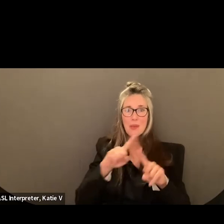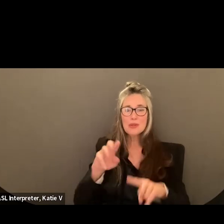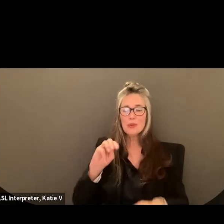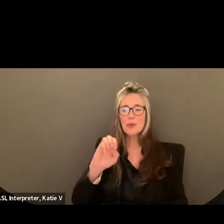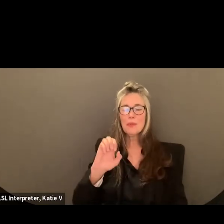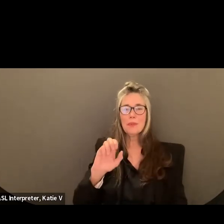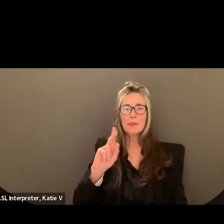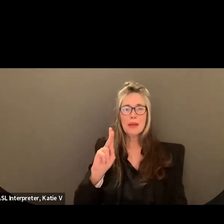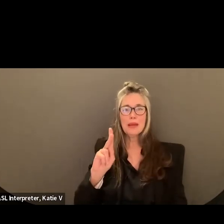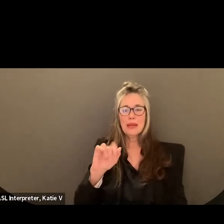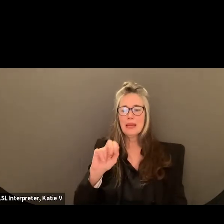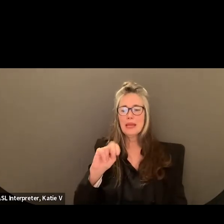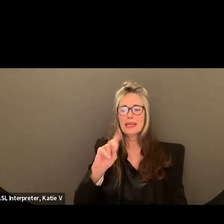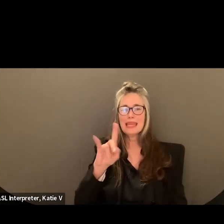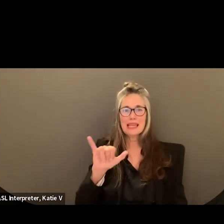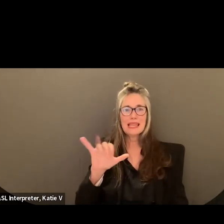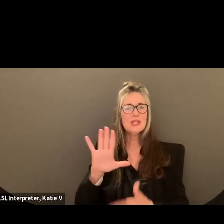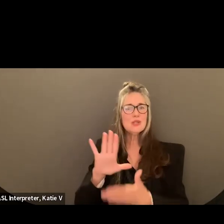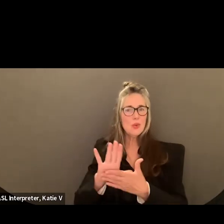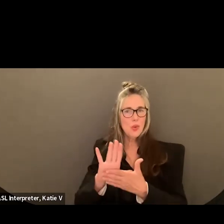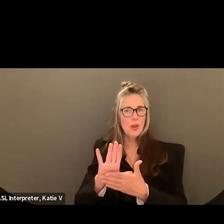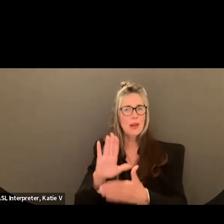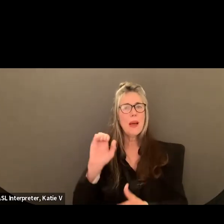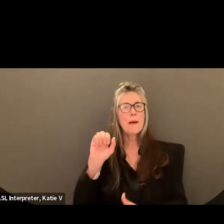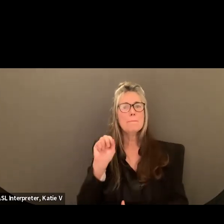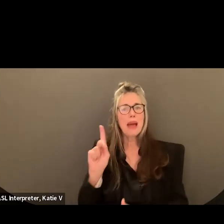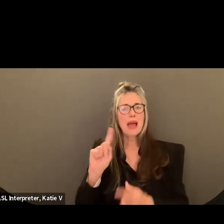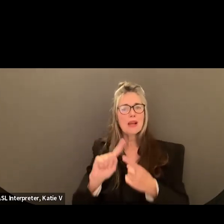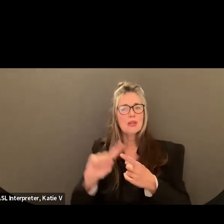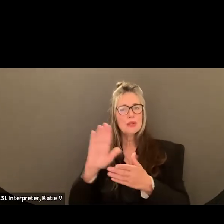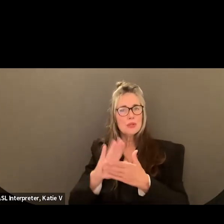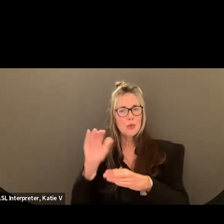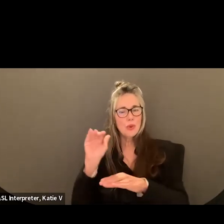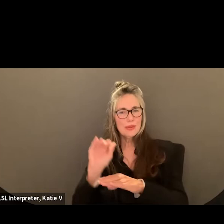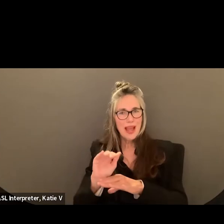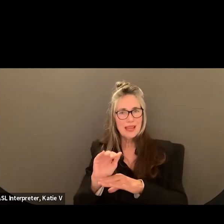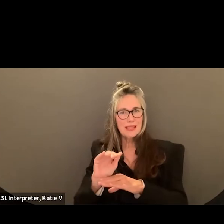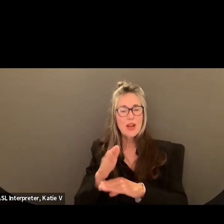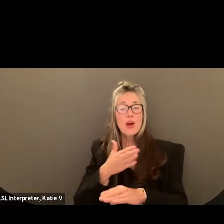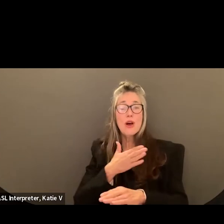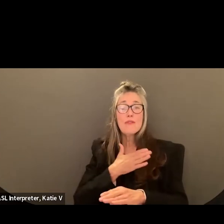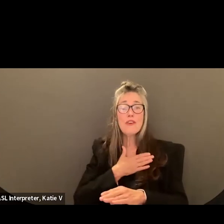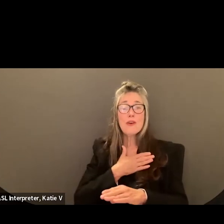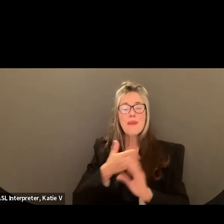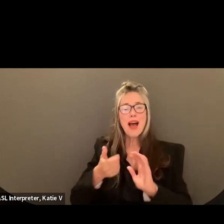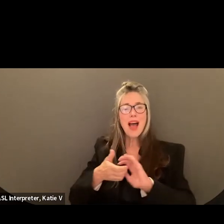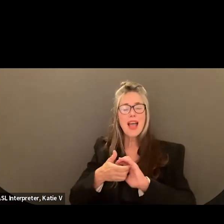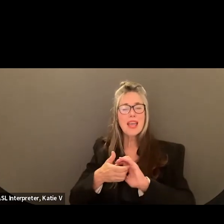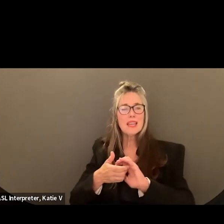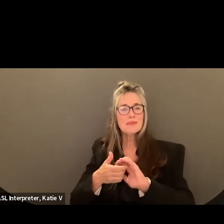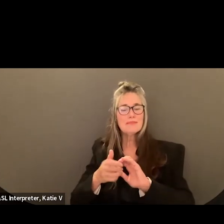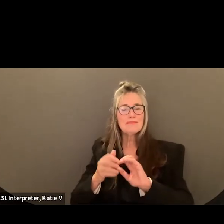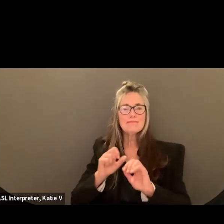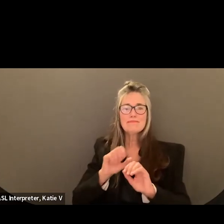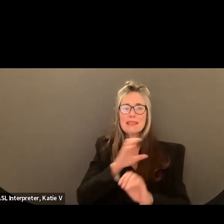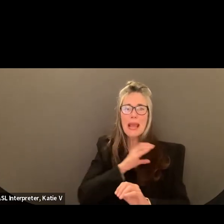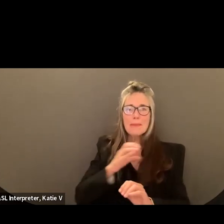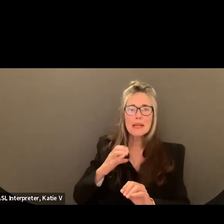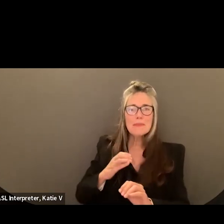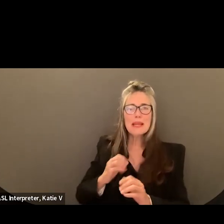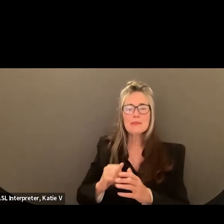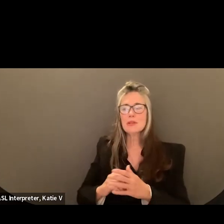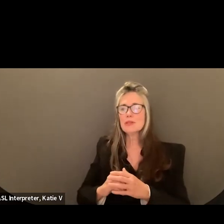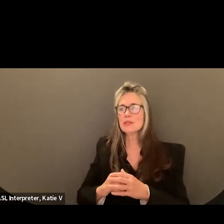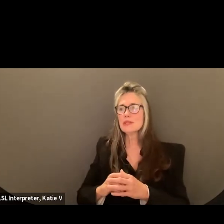I'd like to encourage cabinet members and my colleagues to visit McKinley more